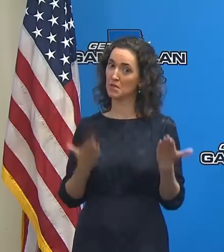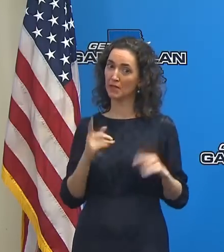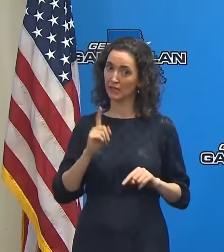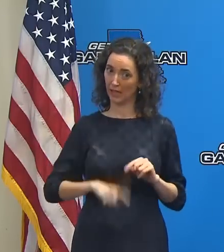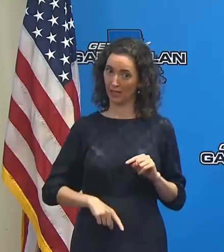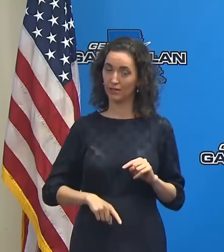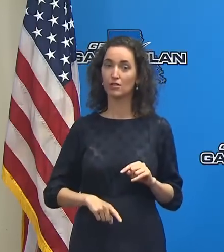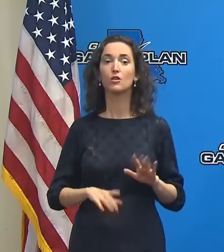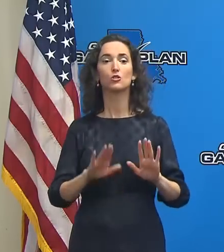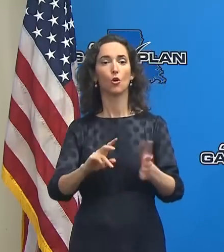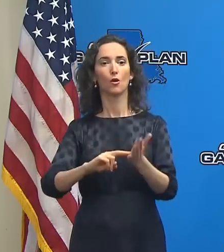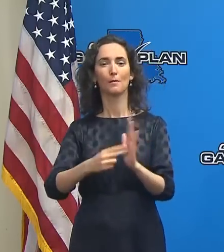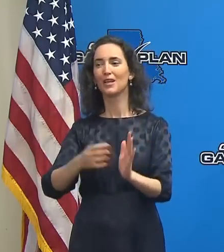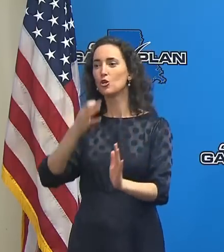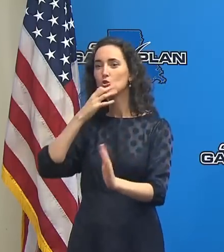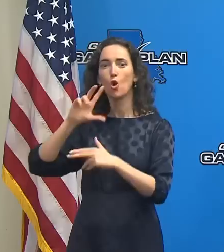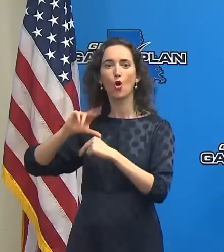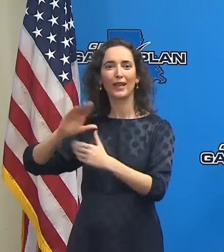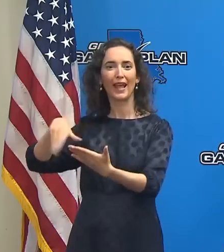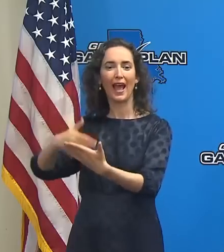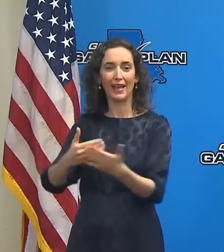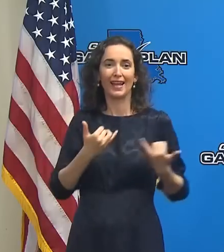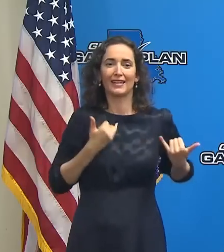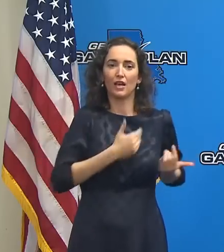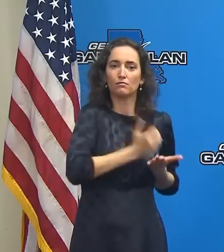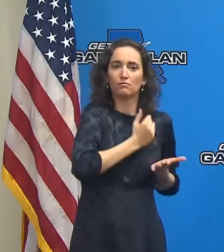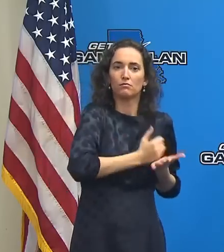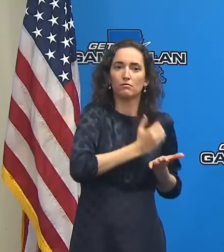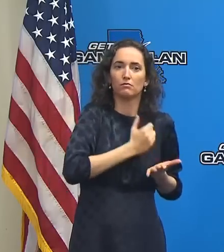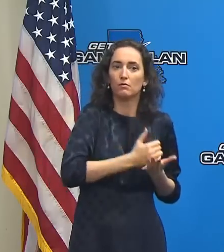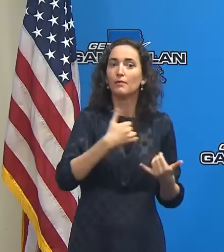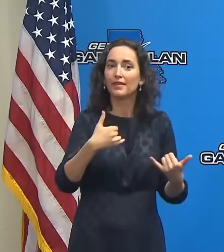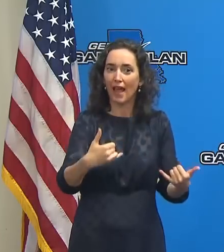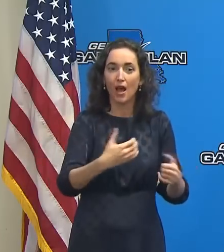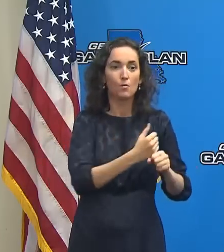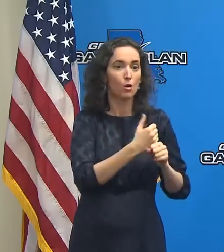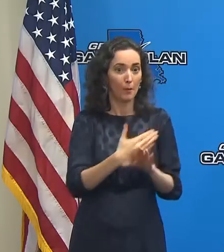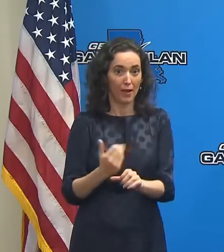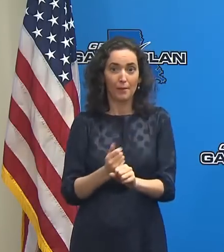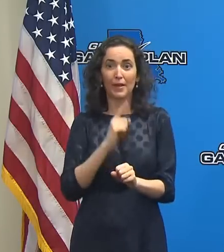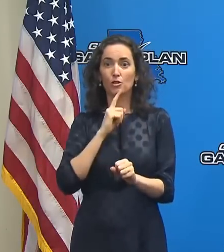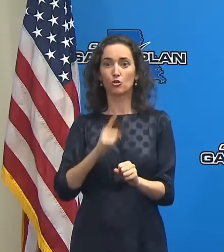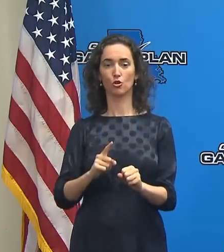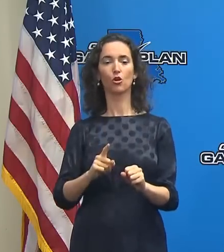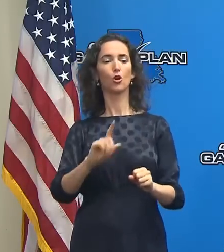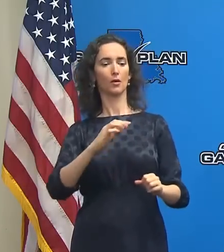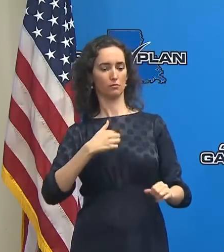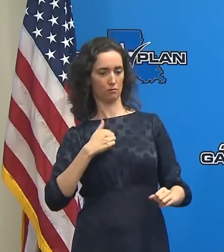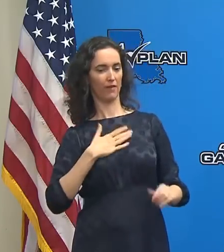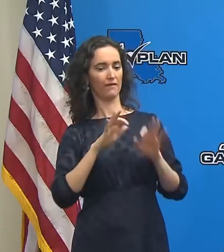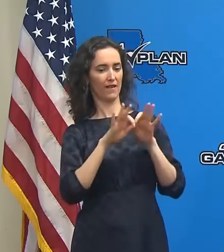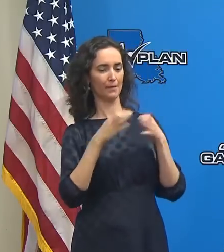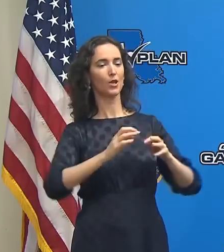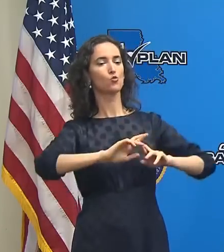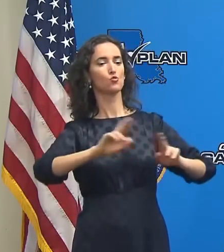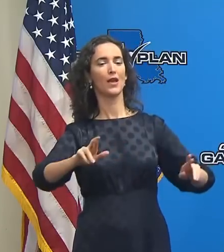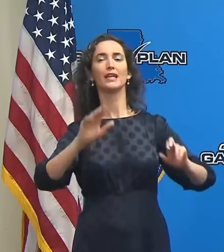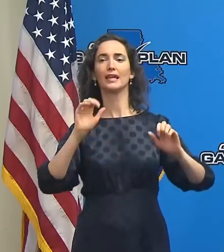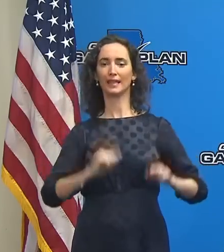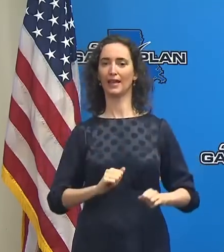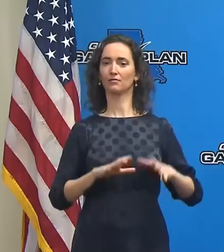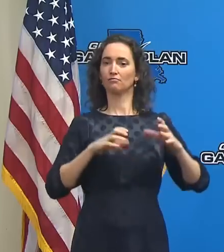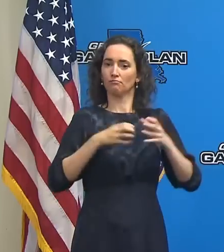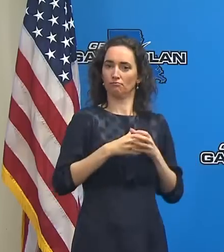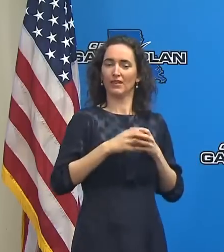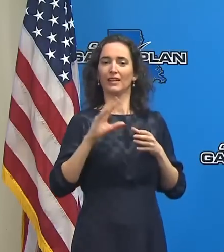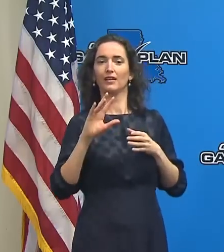now and the arrival of the hurricane to make sure you and your family can withstand 72 hours. If